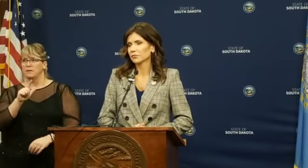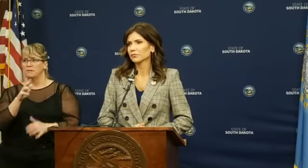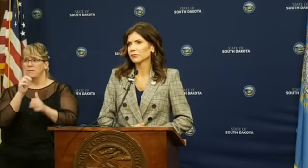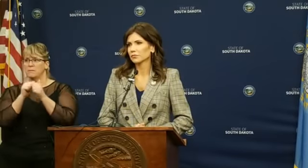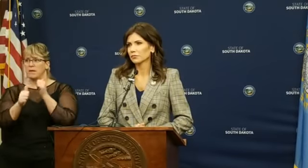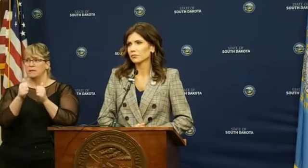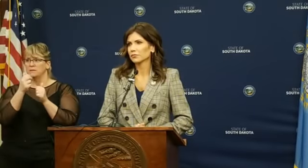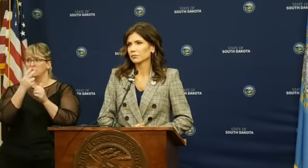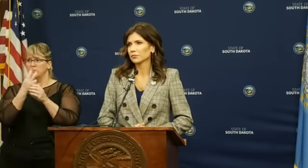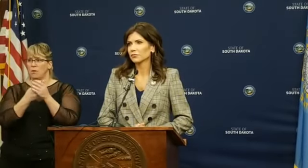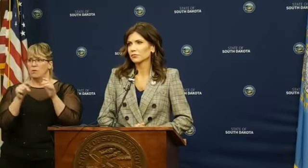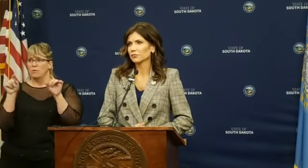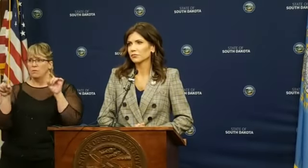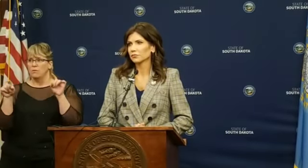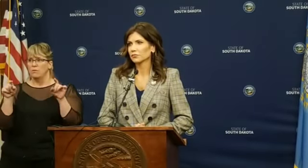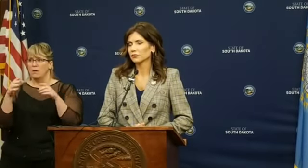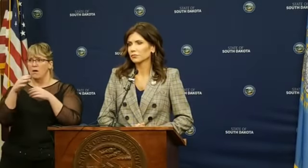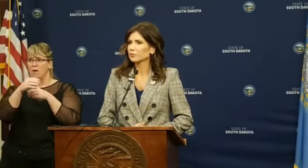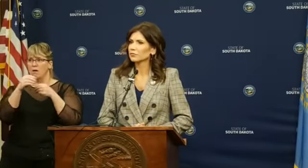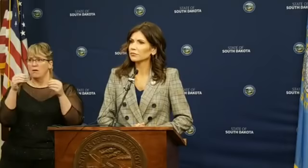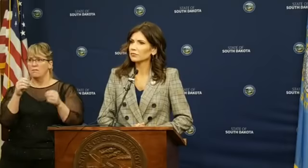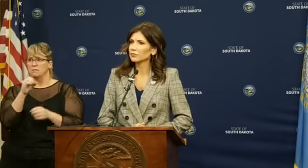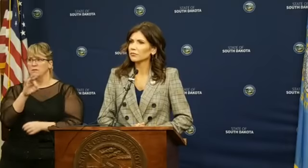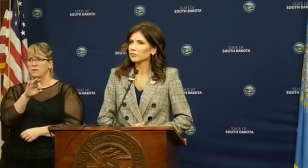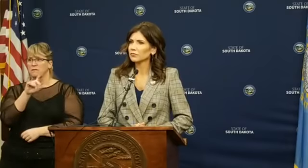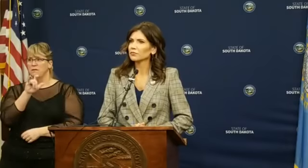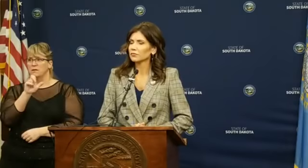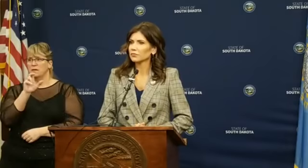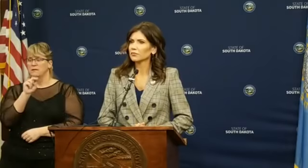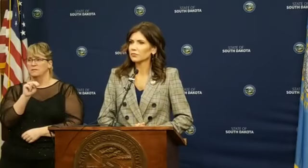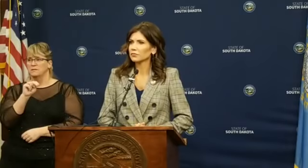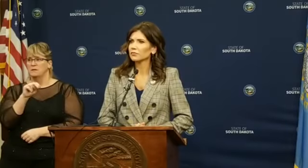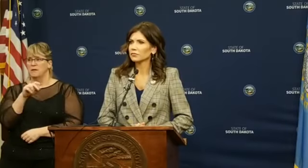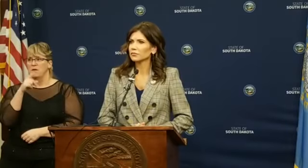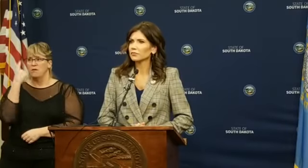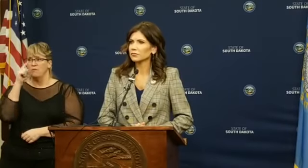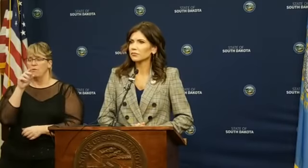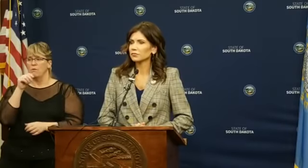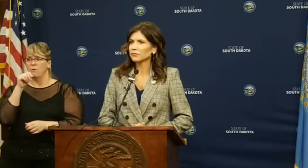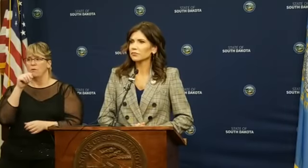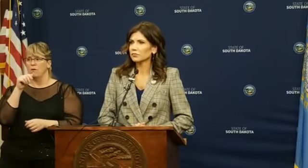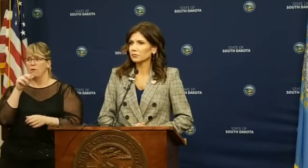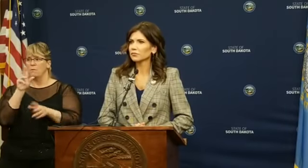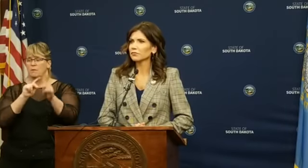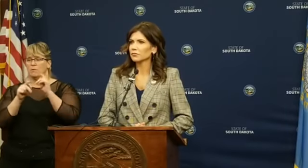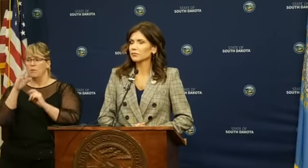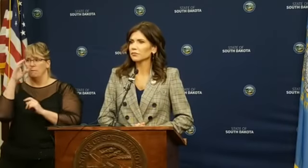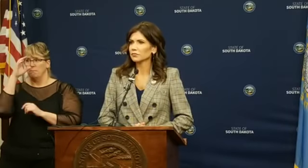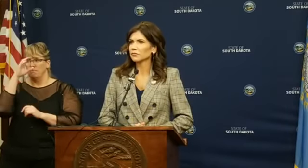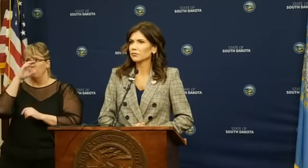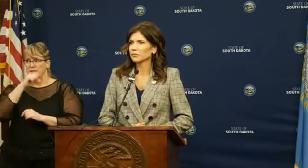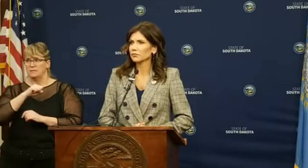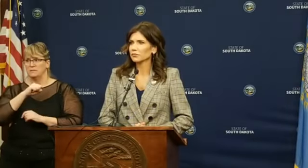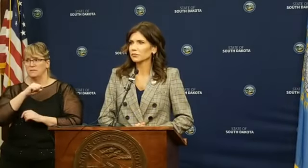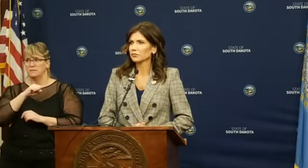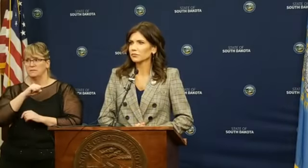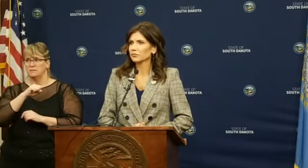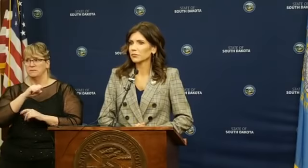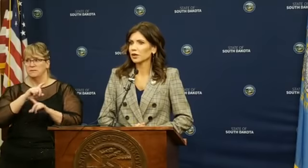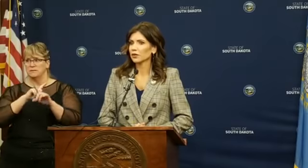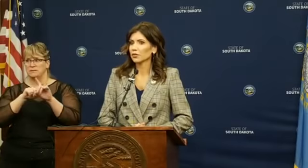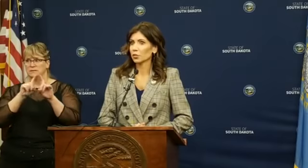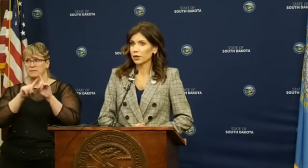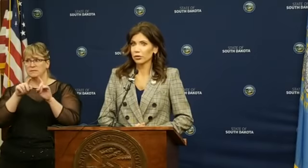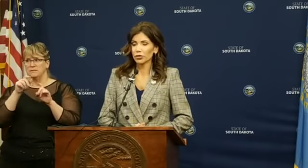regarding an office of liaison, permitting and murder in different positions at the Attorney General's office. Do you plan on signing that bill?